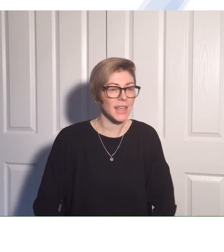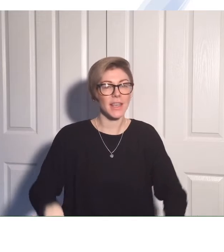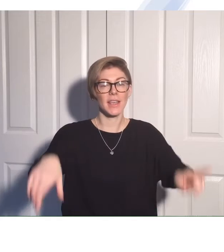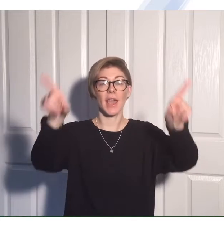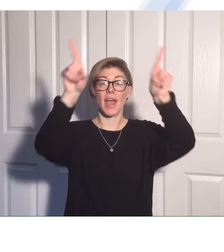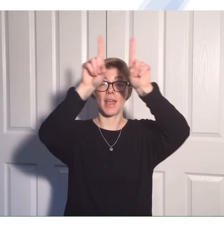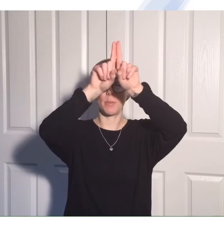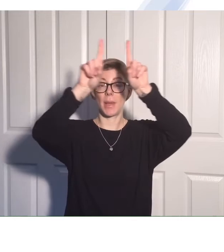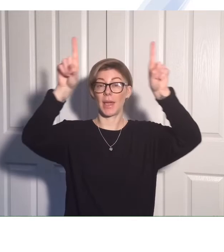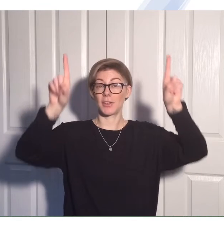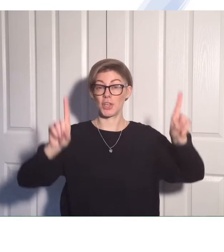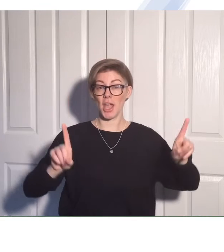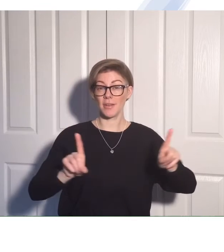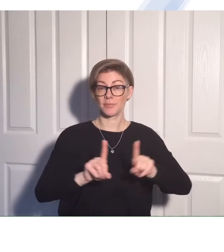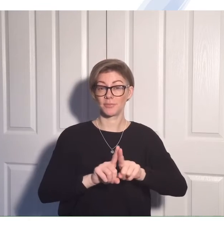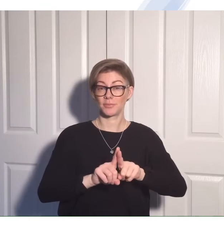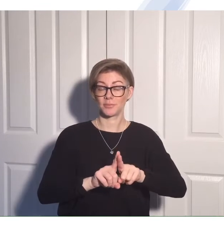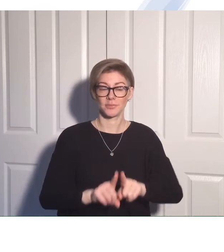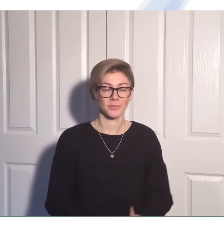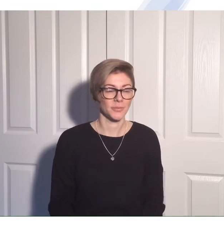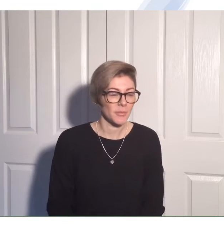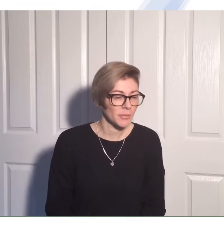see a picture.